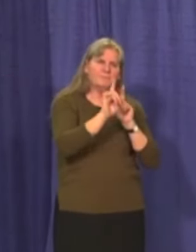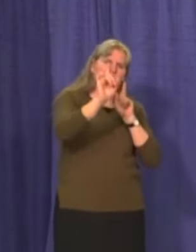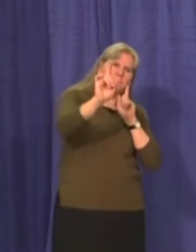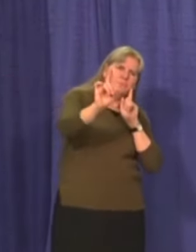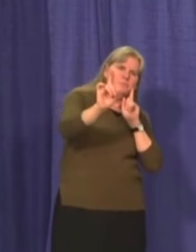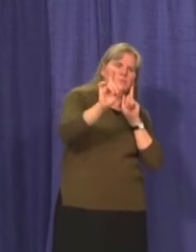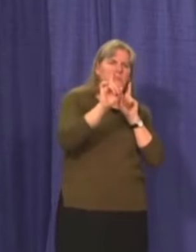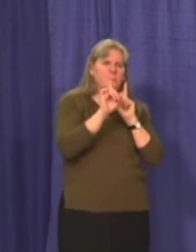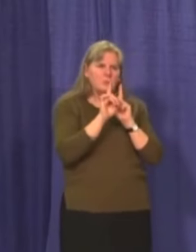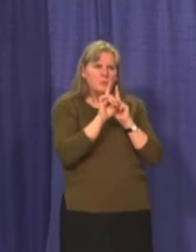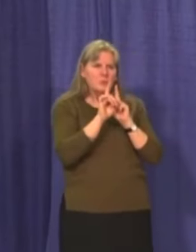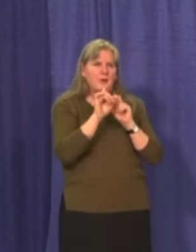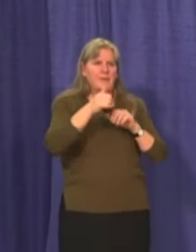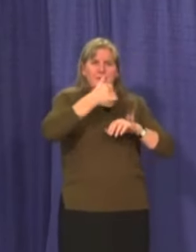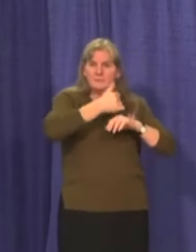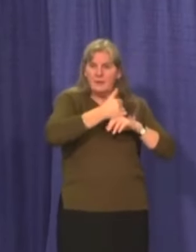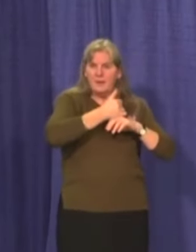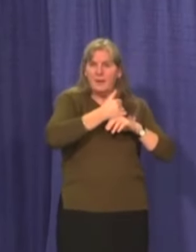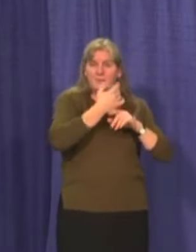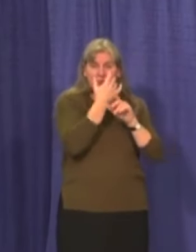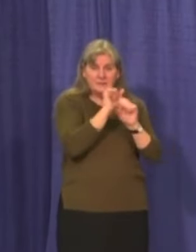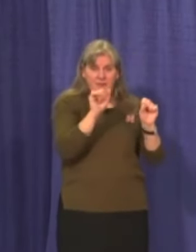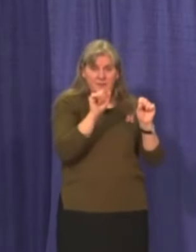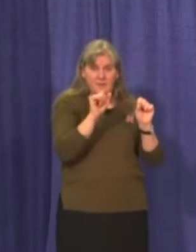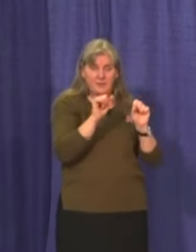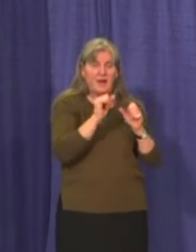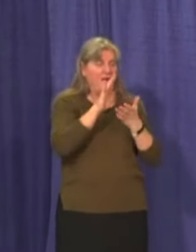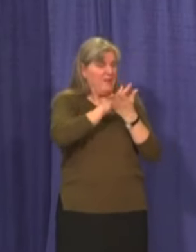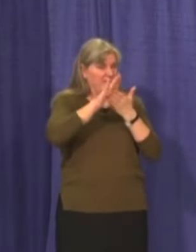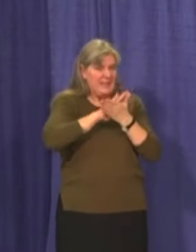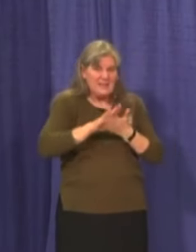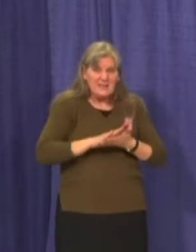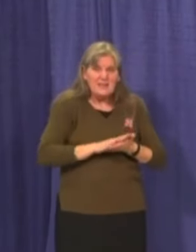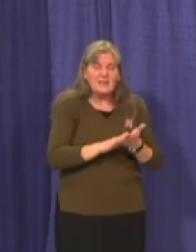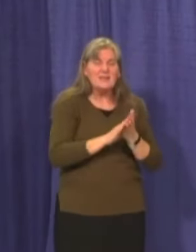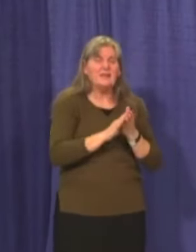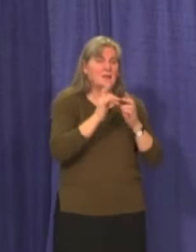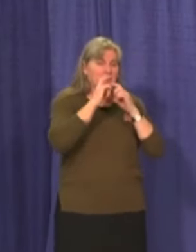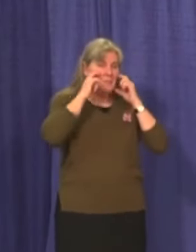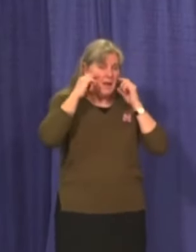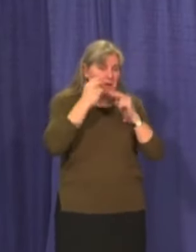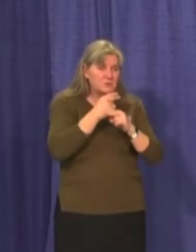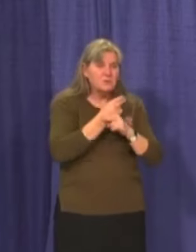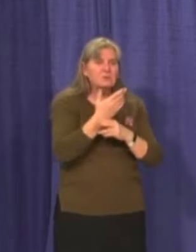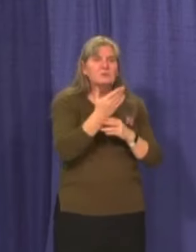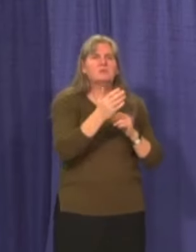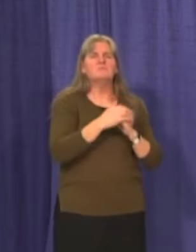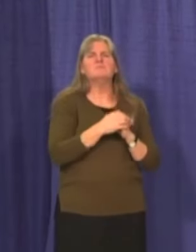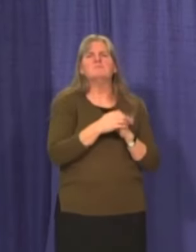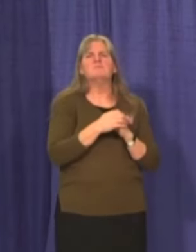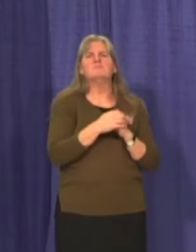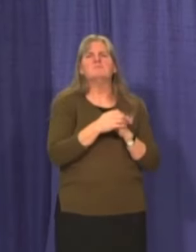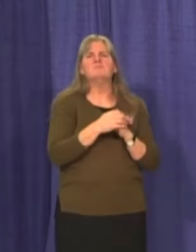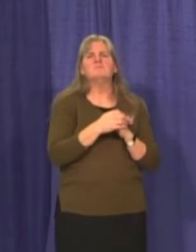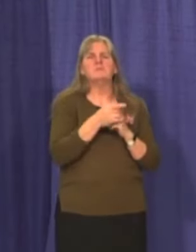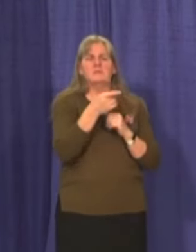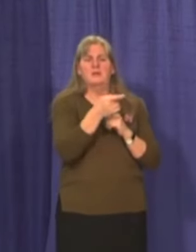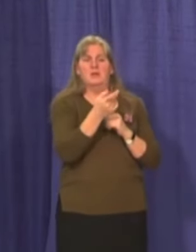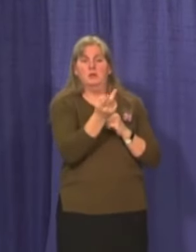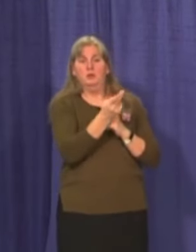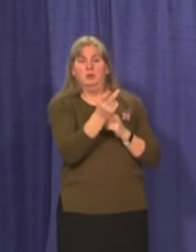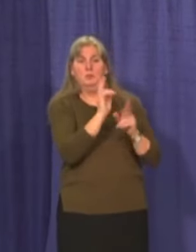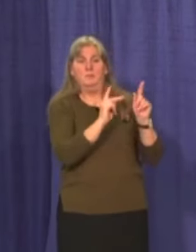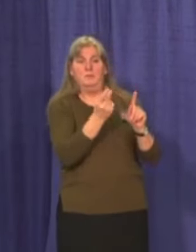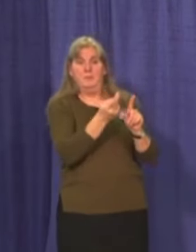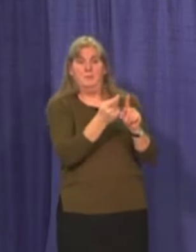were, were, were there protocols in place? Were there sanitation protocols? Was mask use, uh, used? Uh, did the people themselves